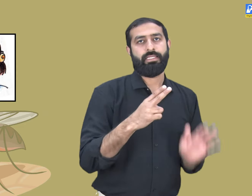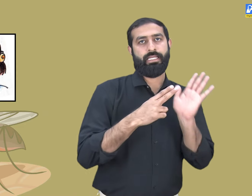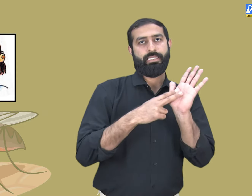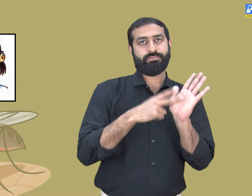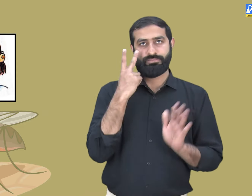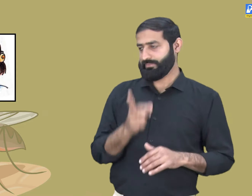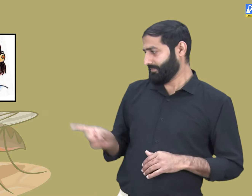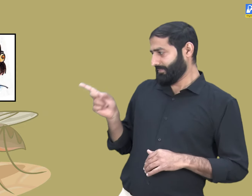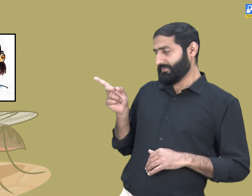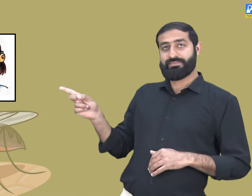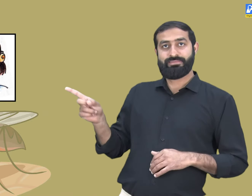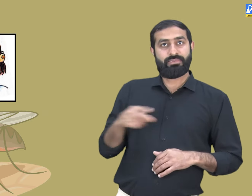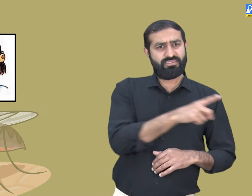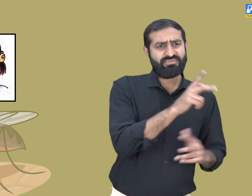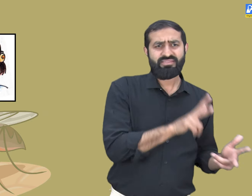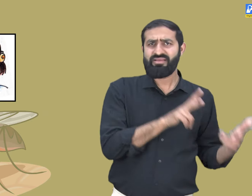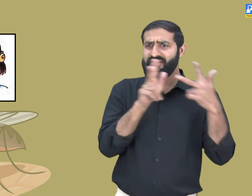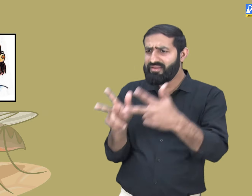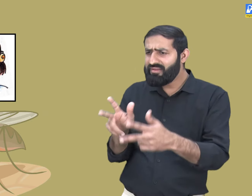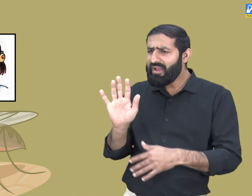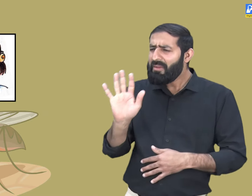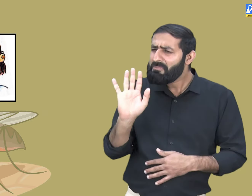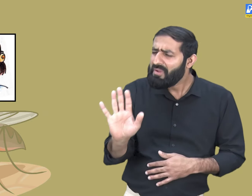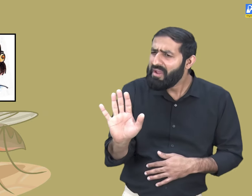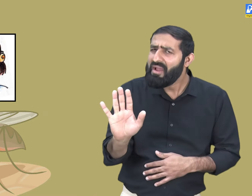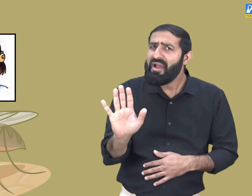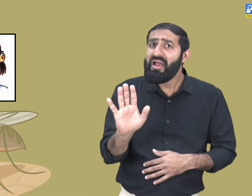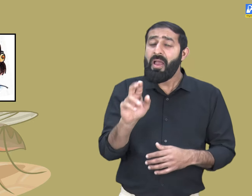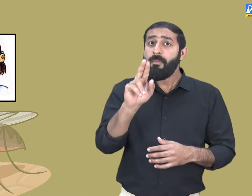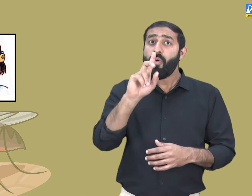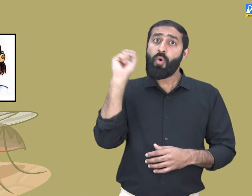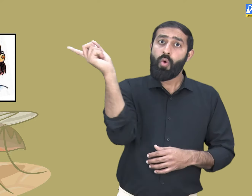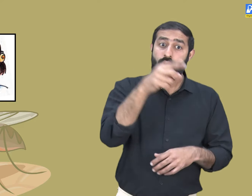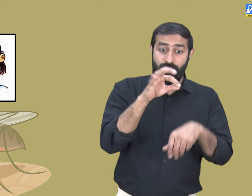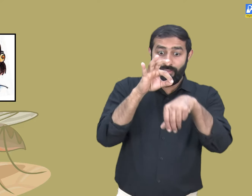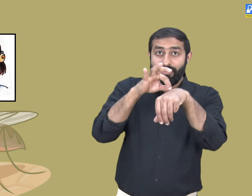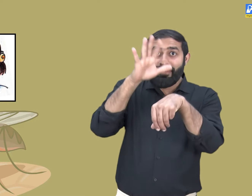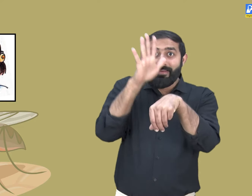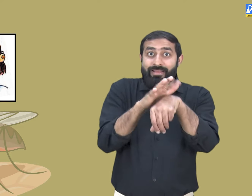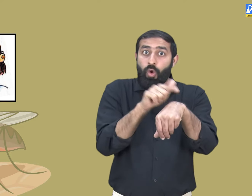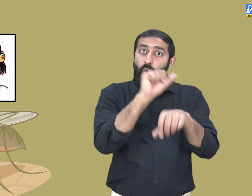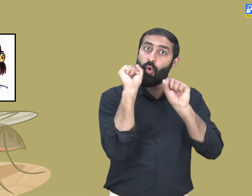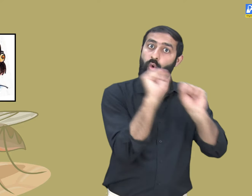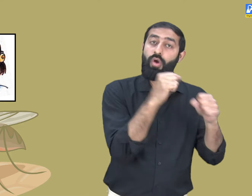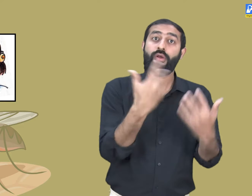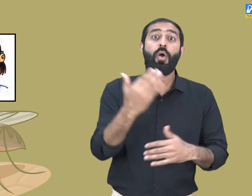Nancy said, But you get malaria when a mosquito bites you.